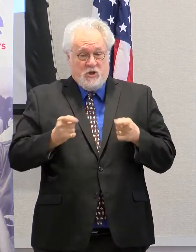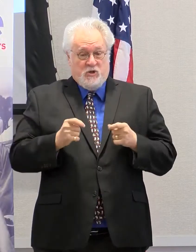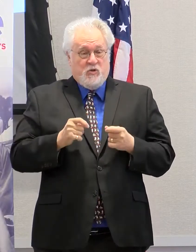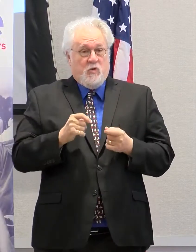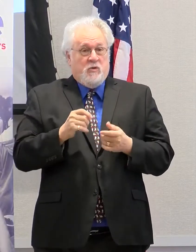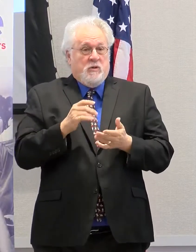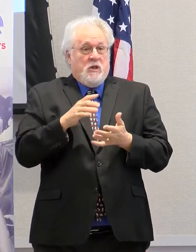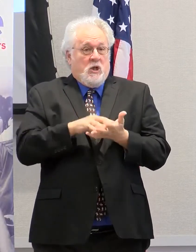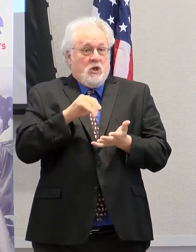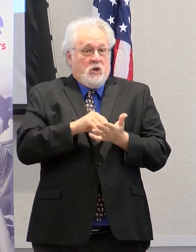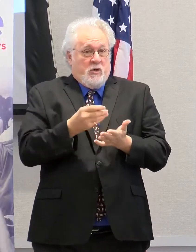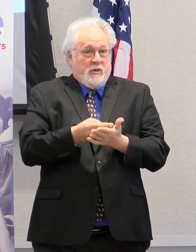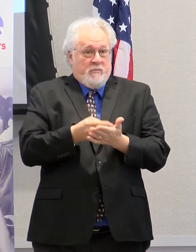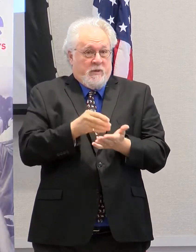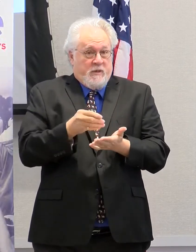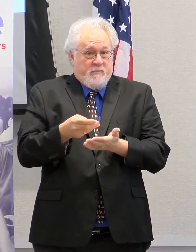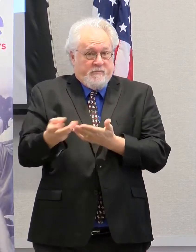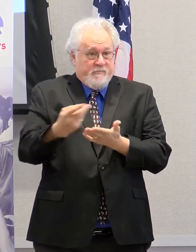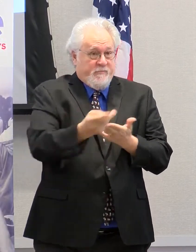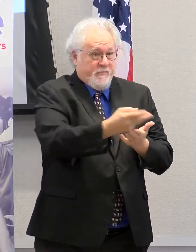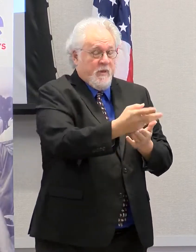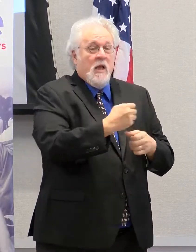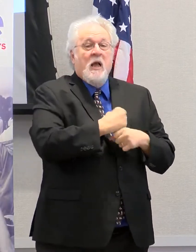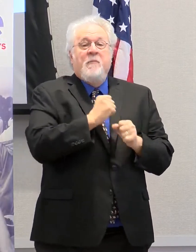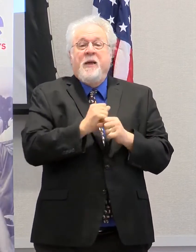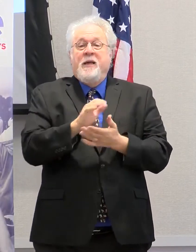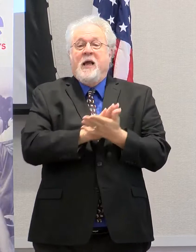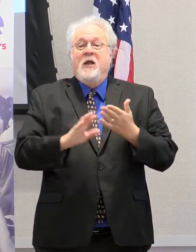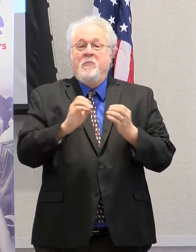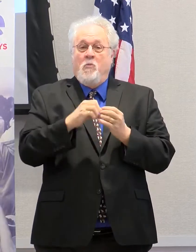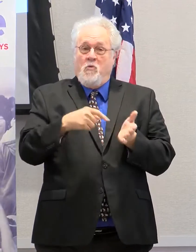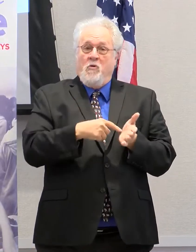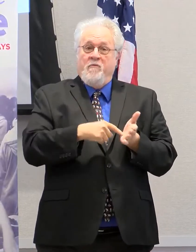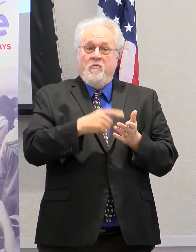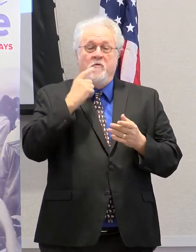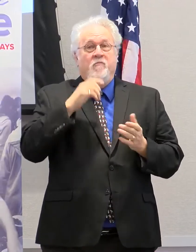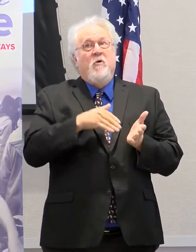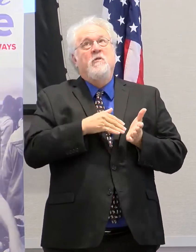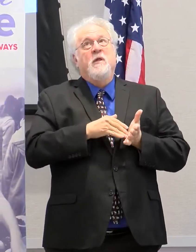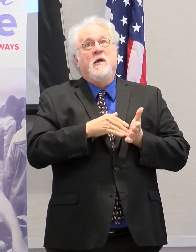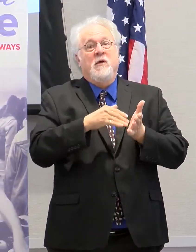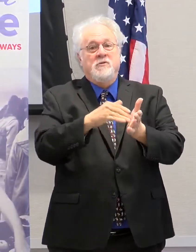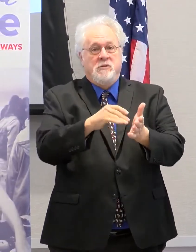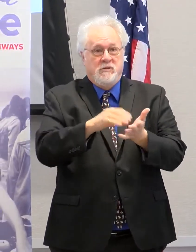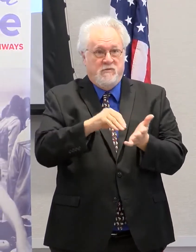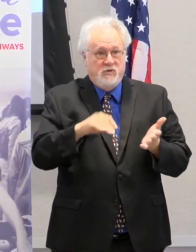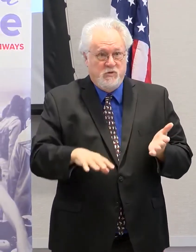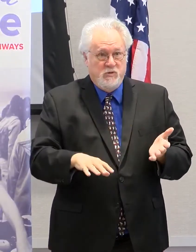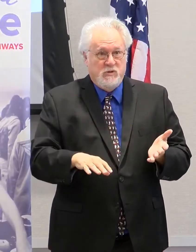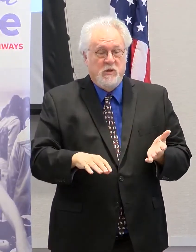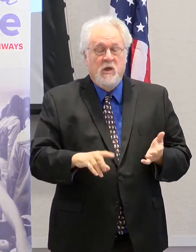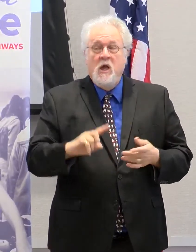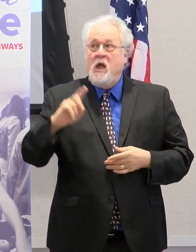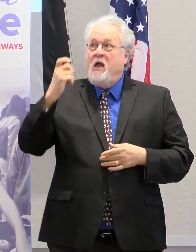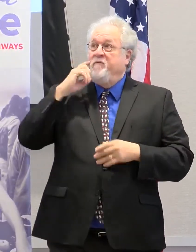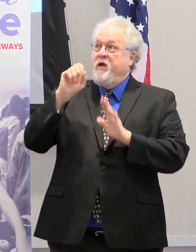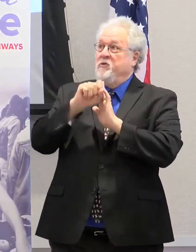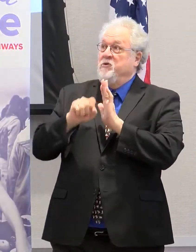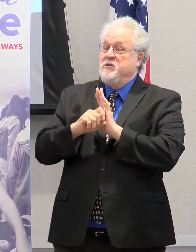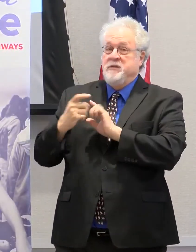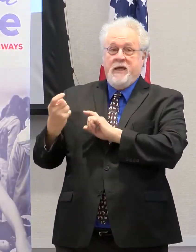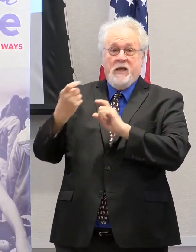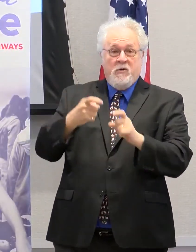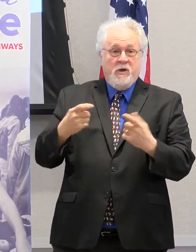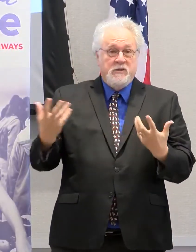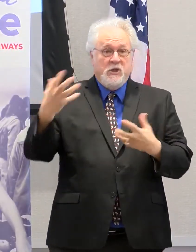scholarships, making college more affordable for thousands of students. When federal and state grants are